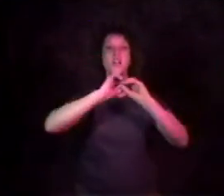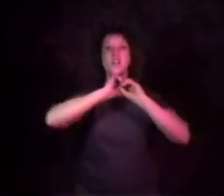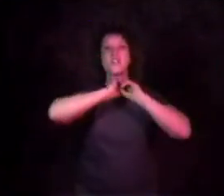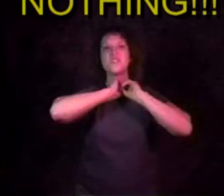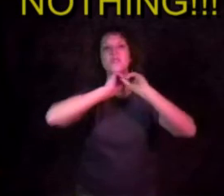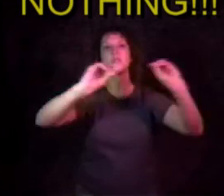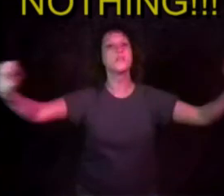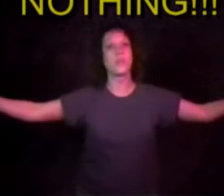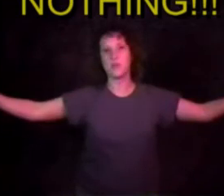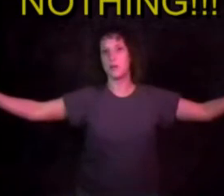nothing,